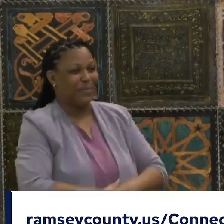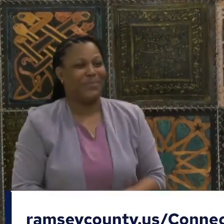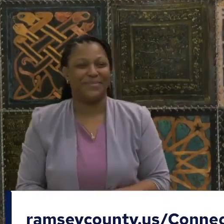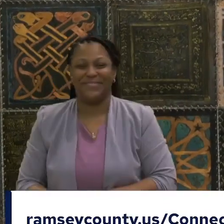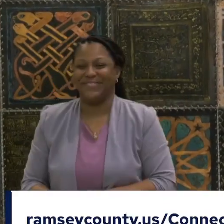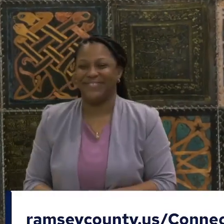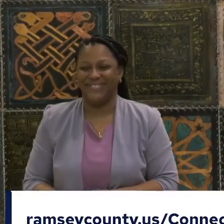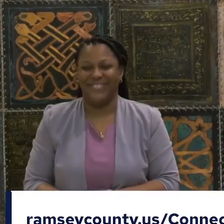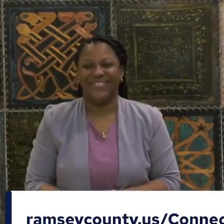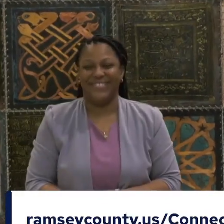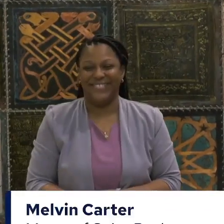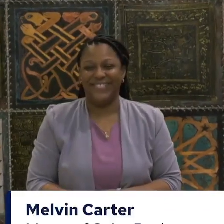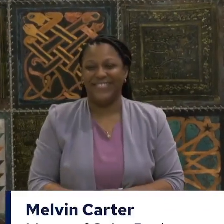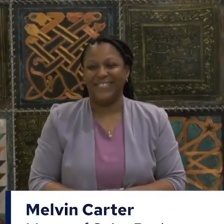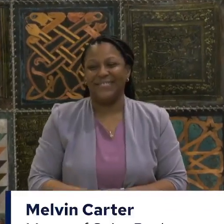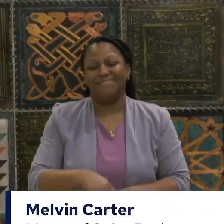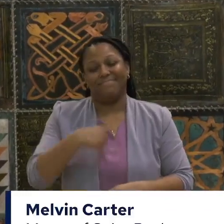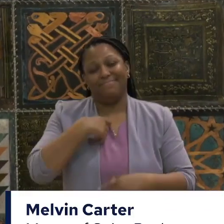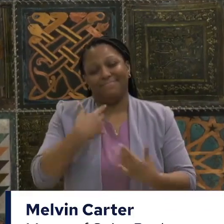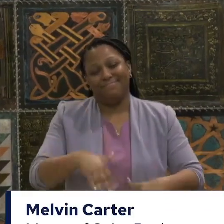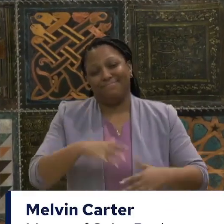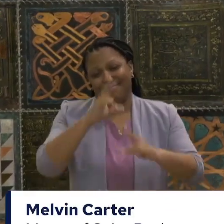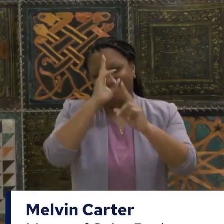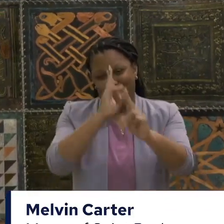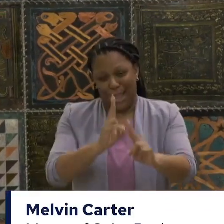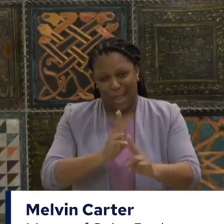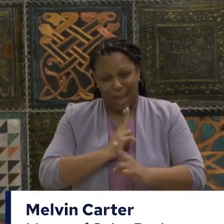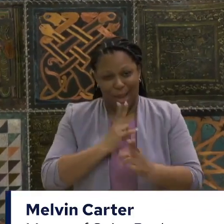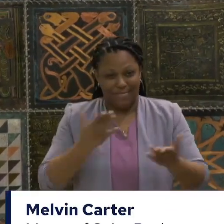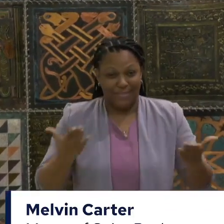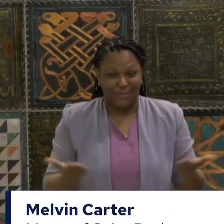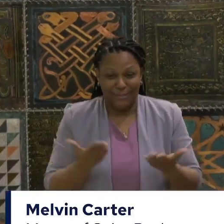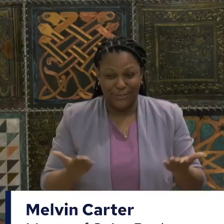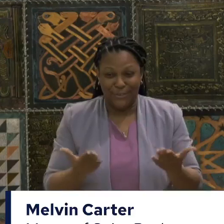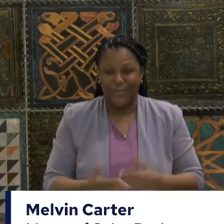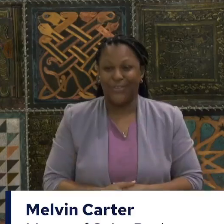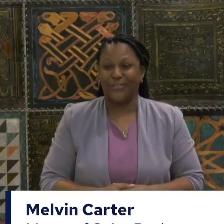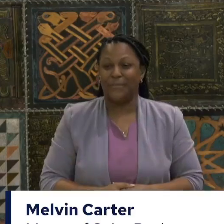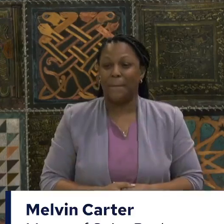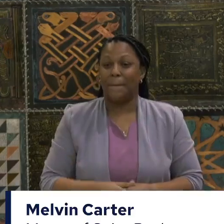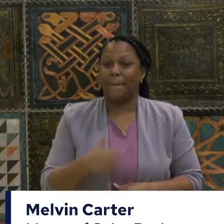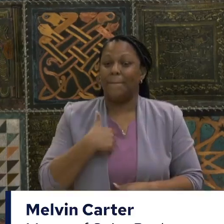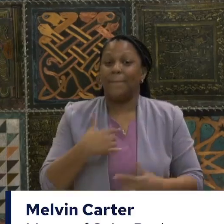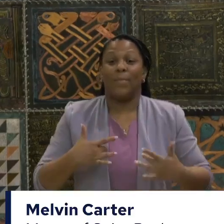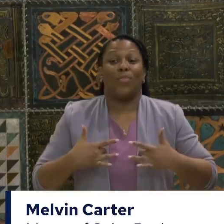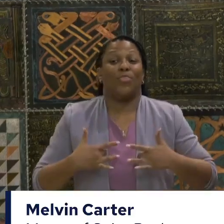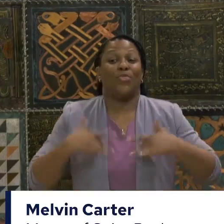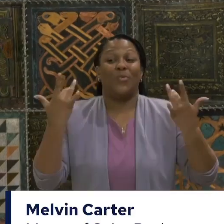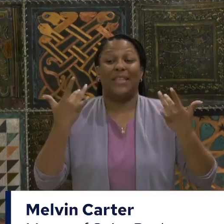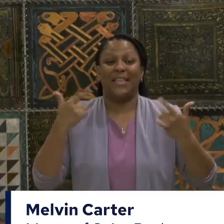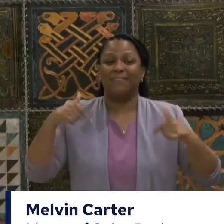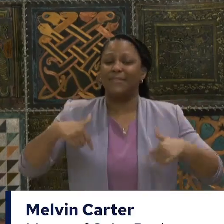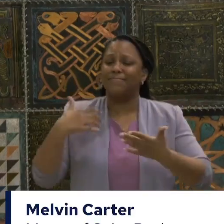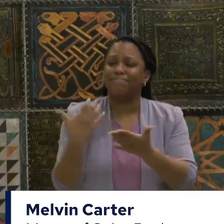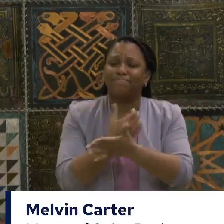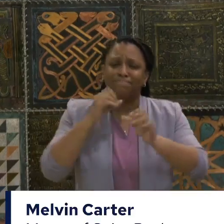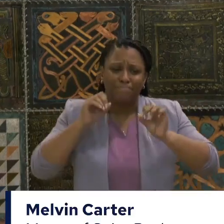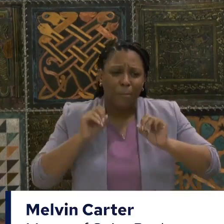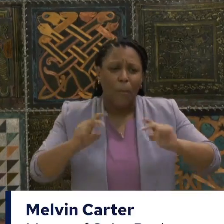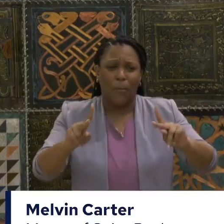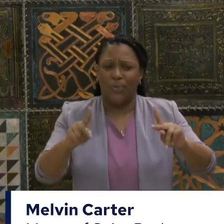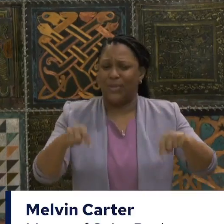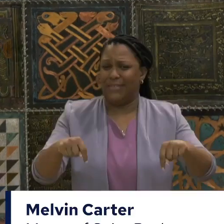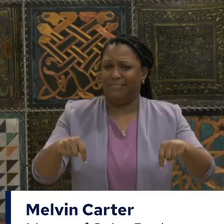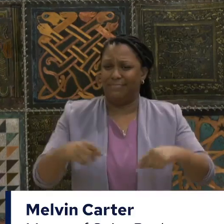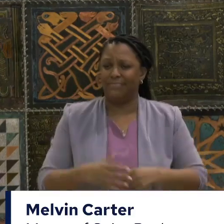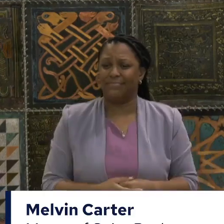I am honored to be here and excited for this opportunity. I was just with the governor this